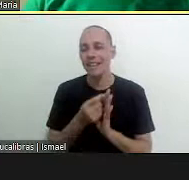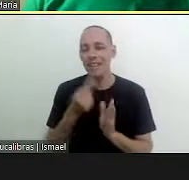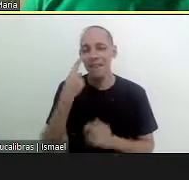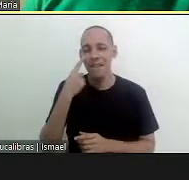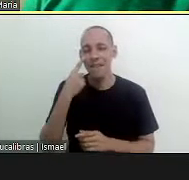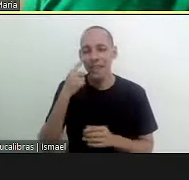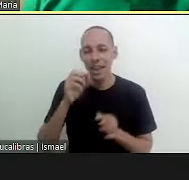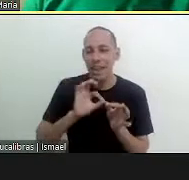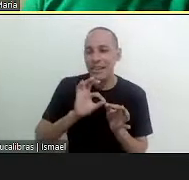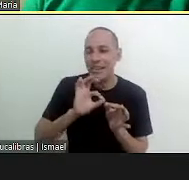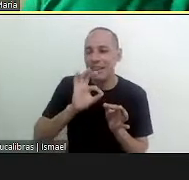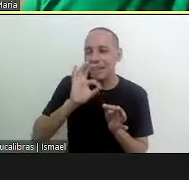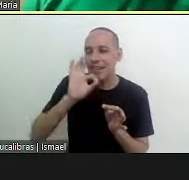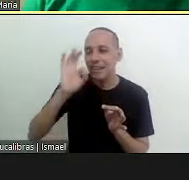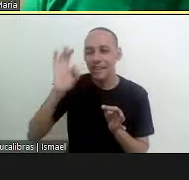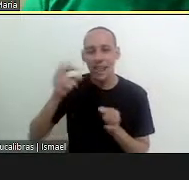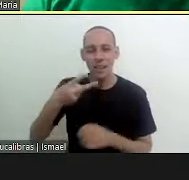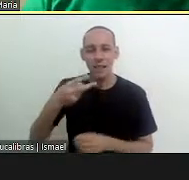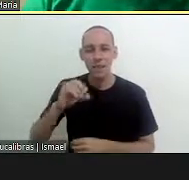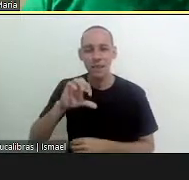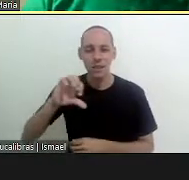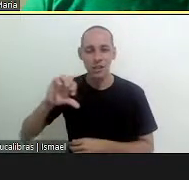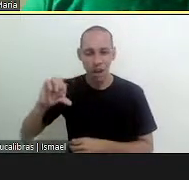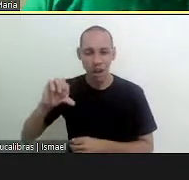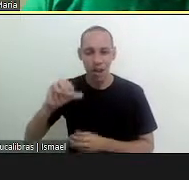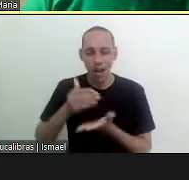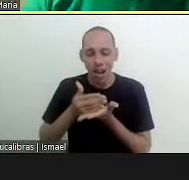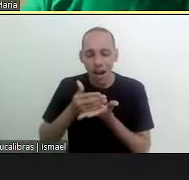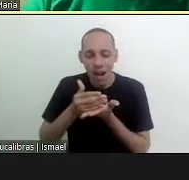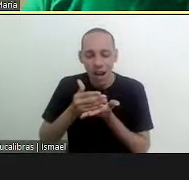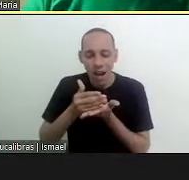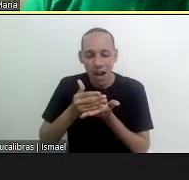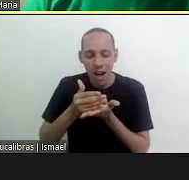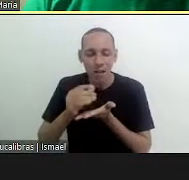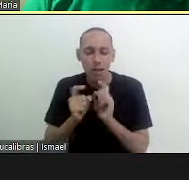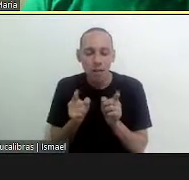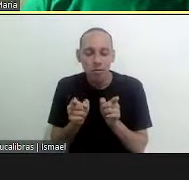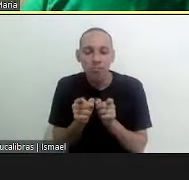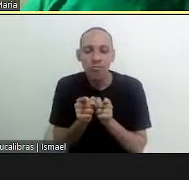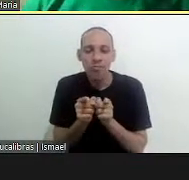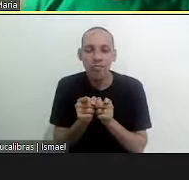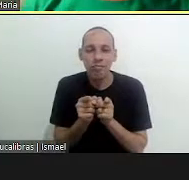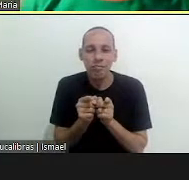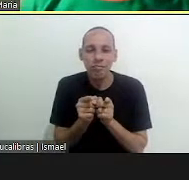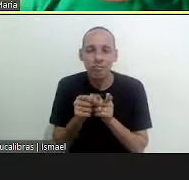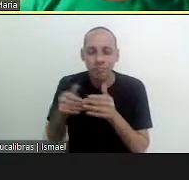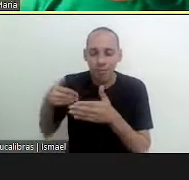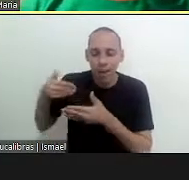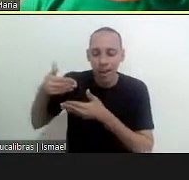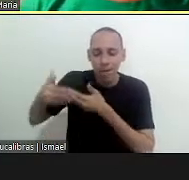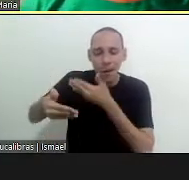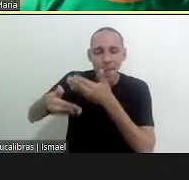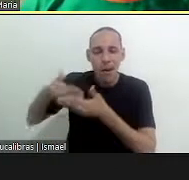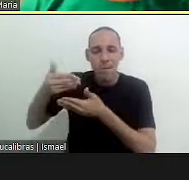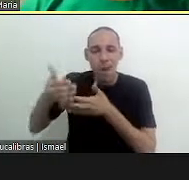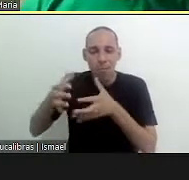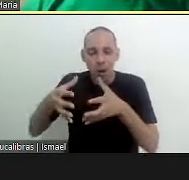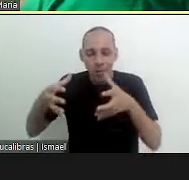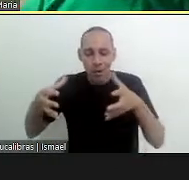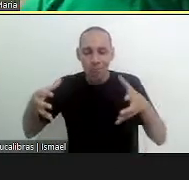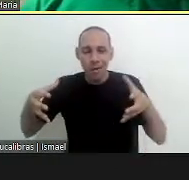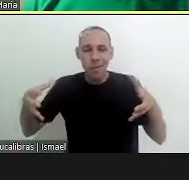of this arrow which starts very small in 2009 a small meeting and uh